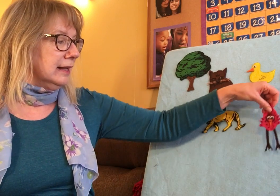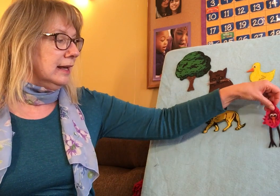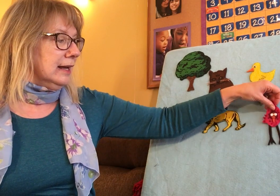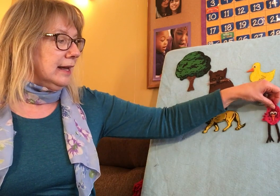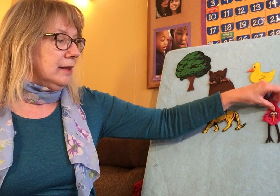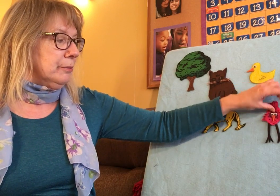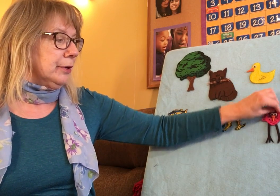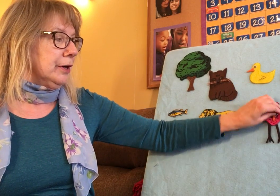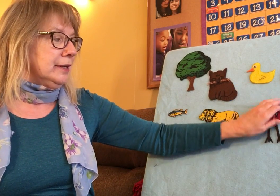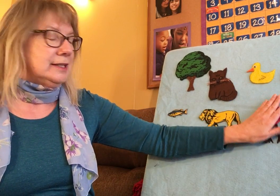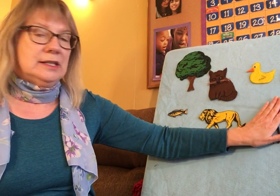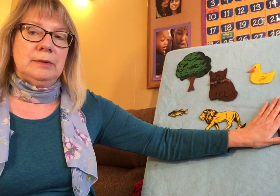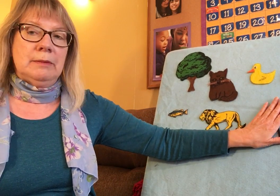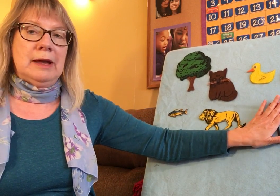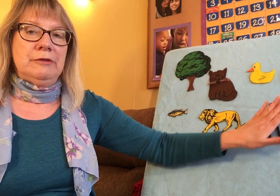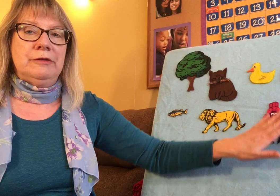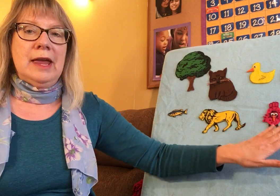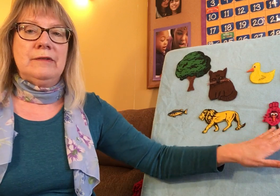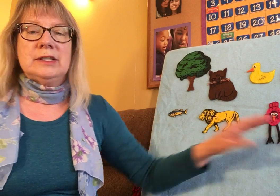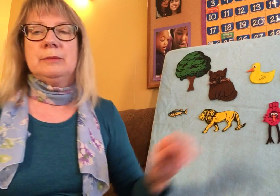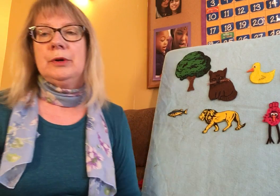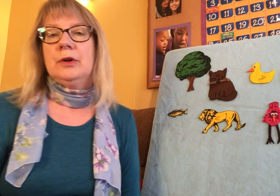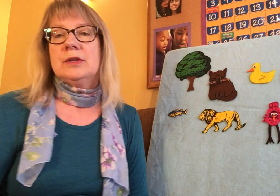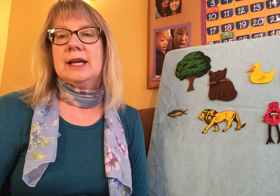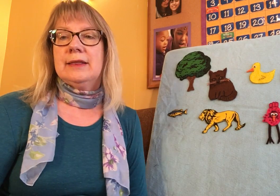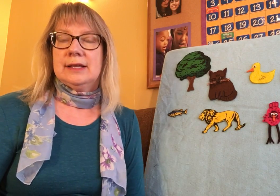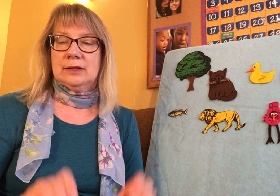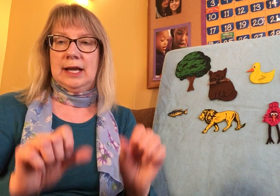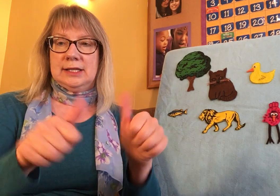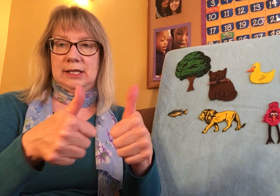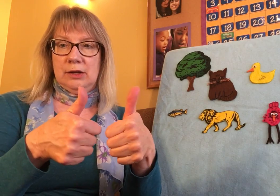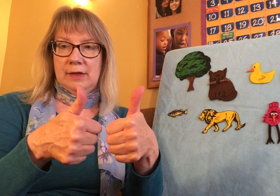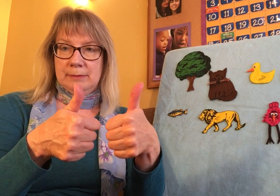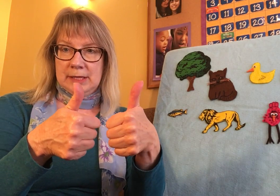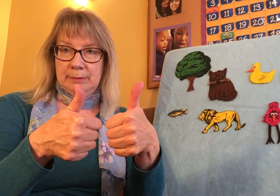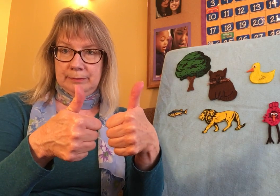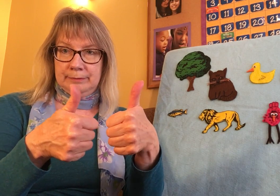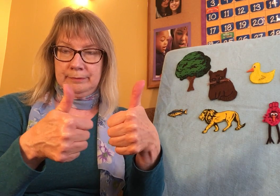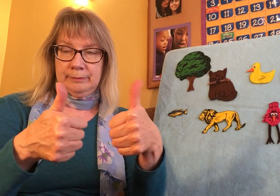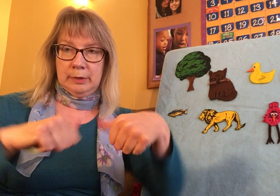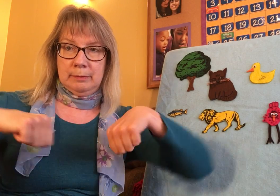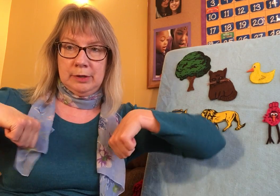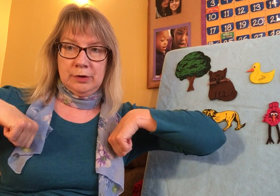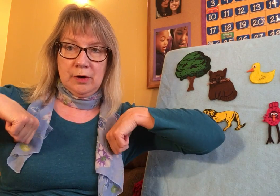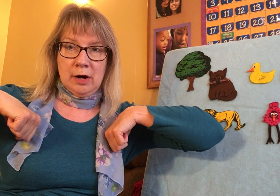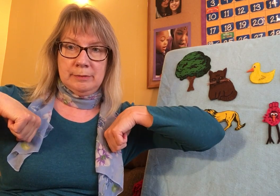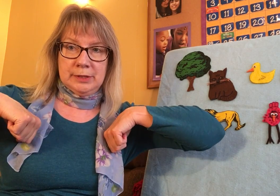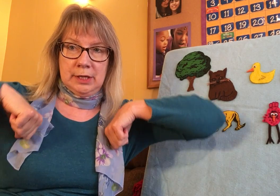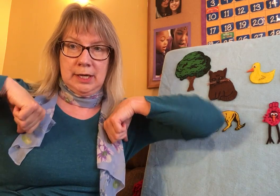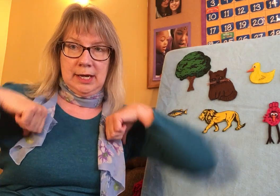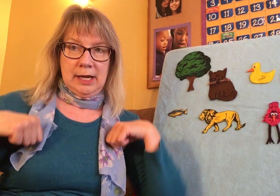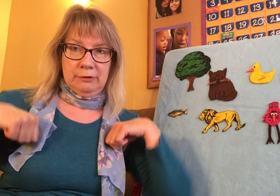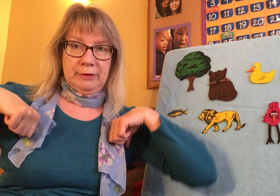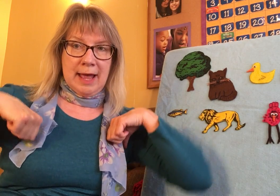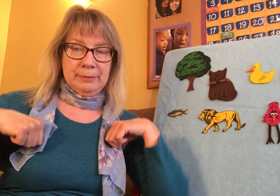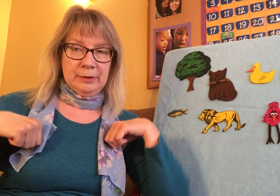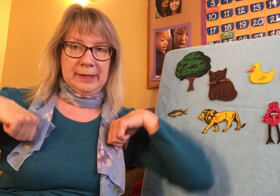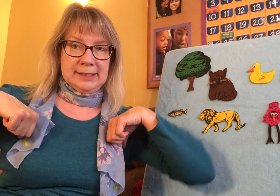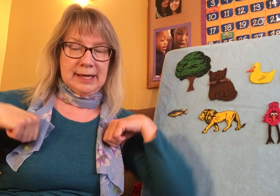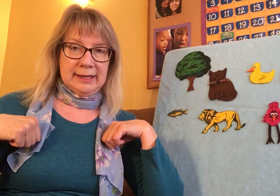And the bird, this is one of my favorites. The bird goes like this. stick your thumbs up, put them under your arms, and flap your wings like